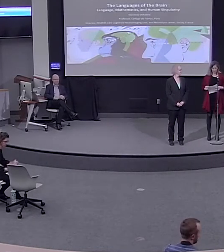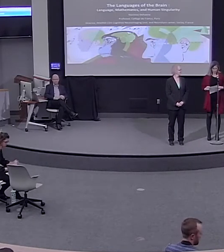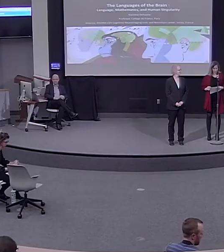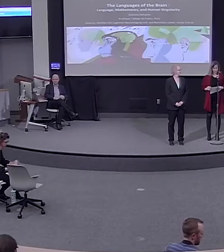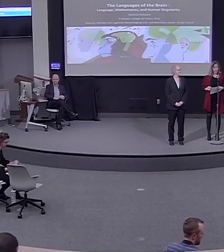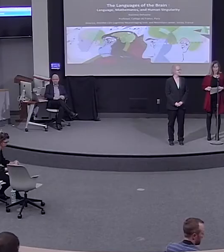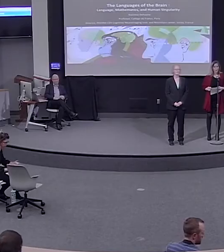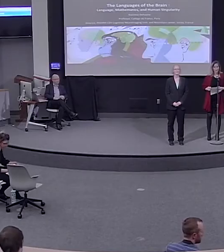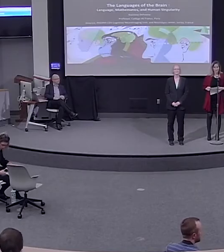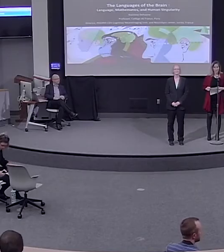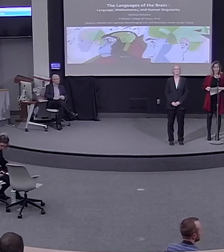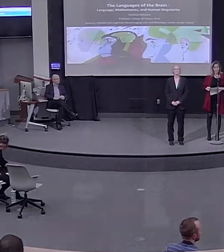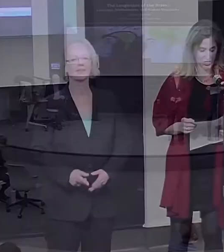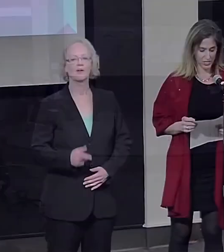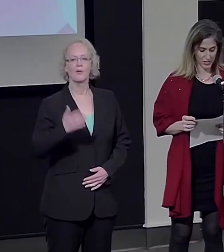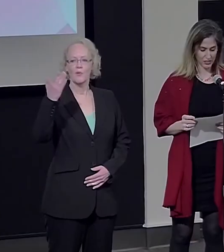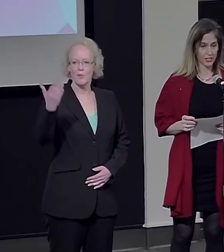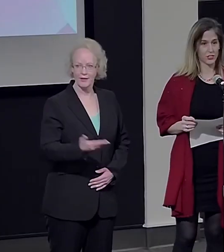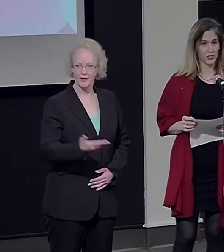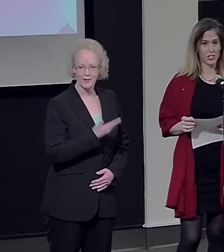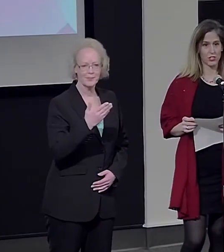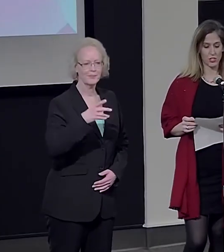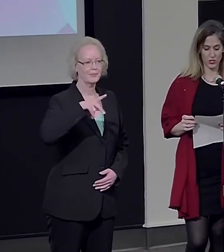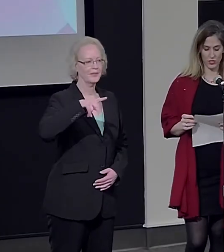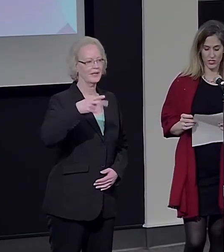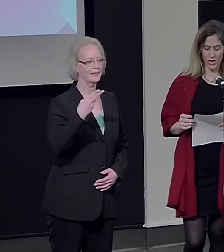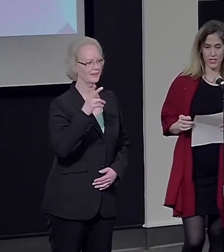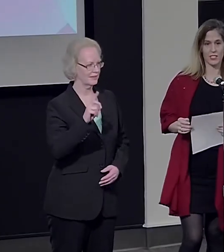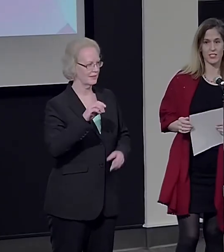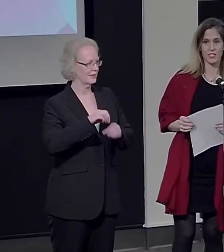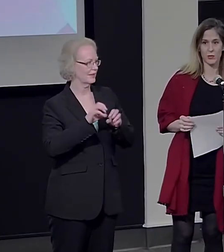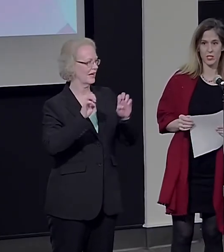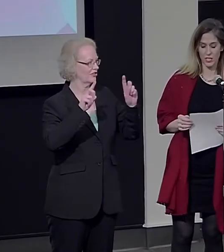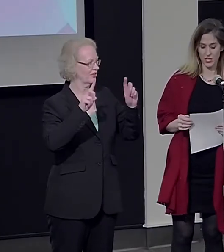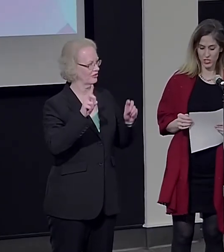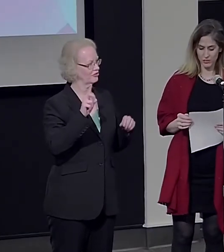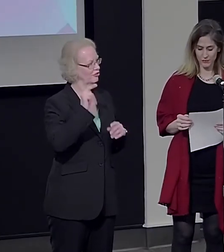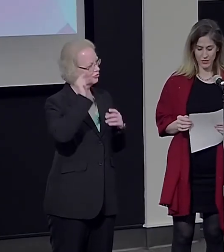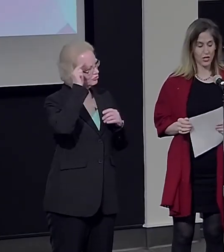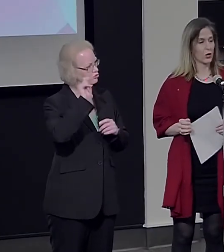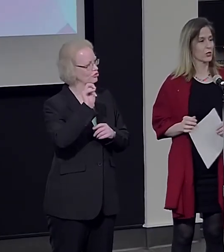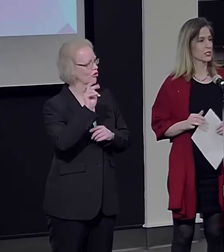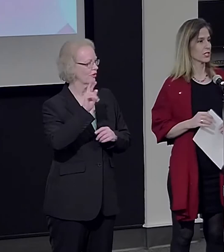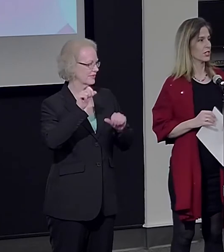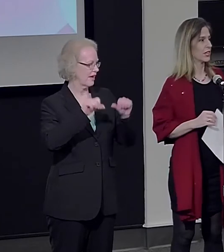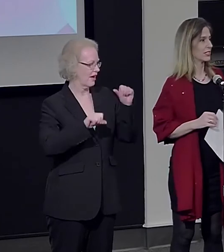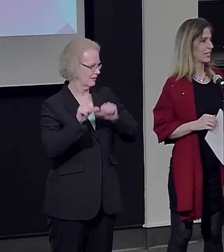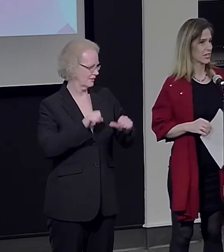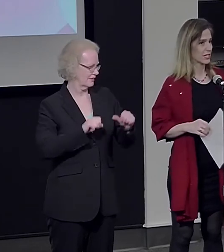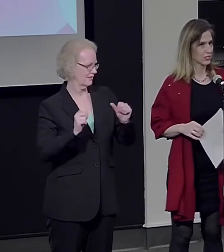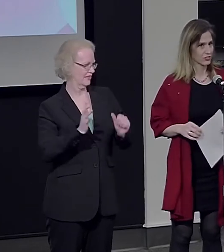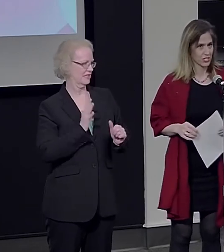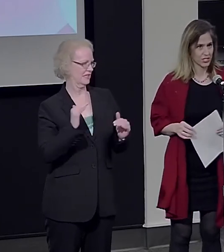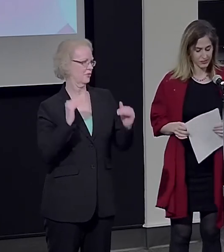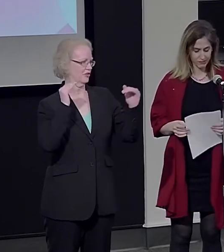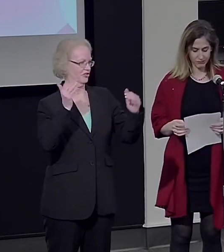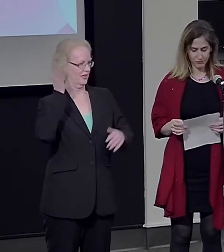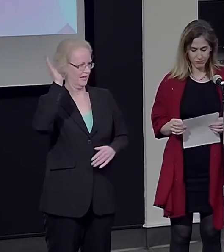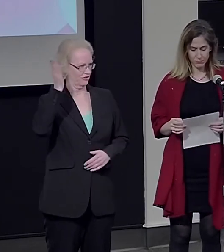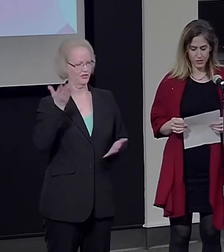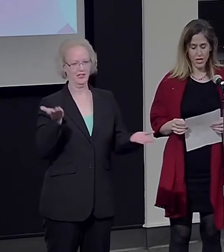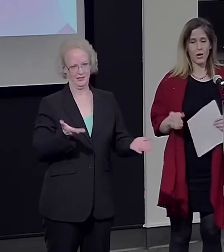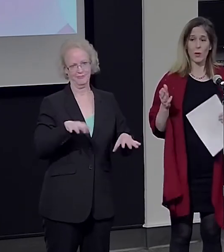Okay, welcome to the PhD in Educational Neuroscience Distinguished Lecture, hosted here at Gallaudet University.